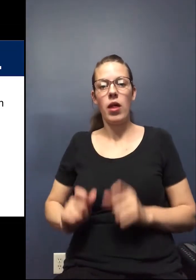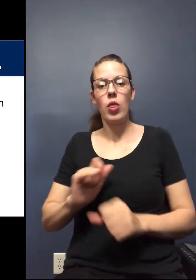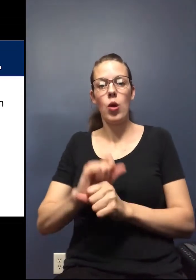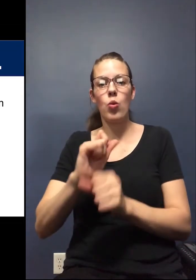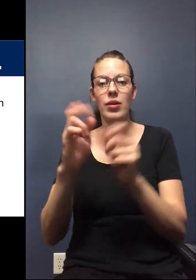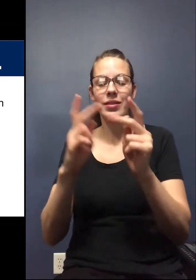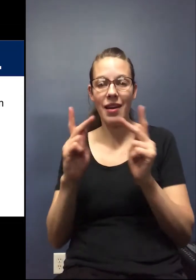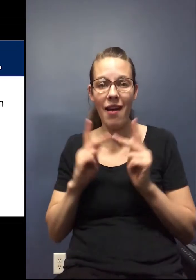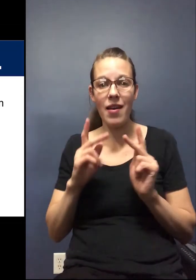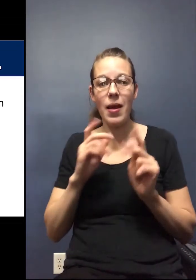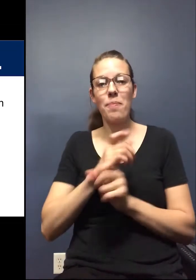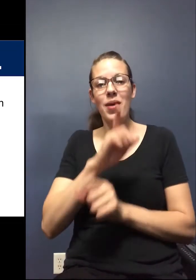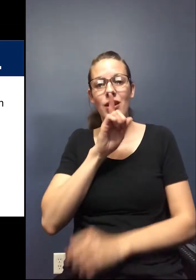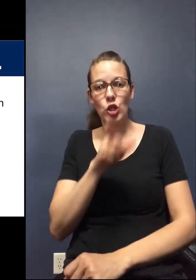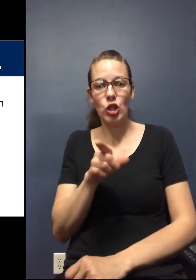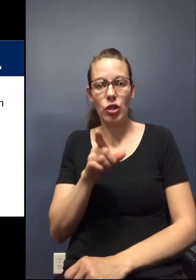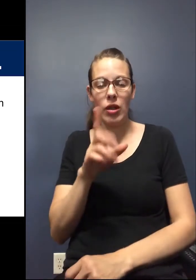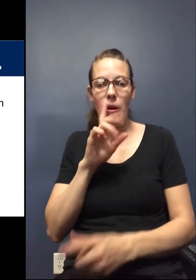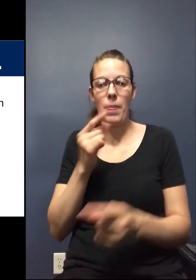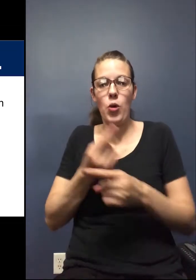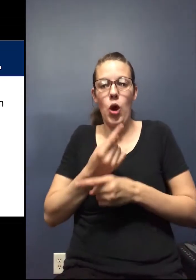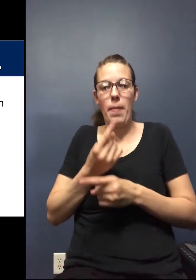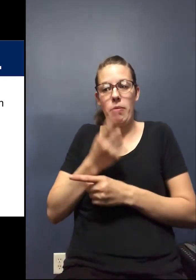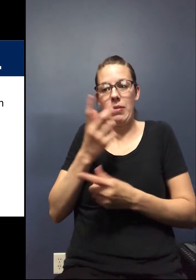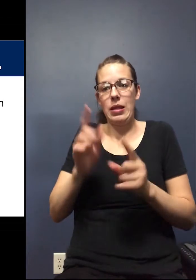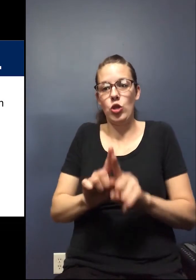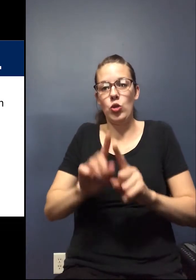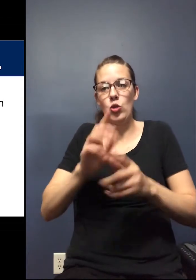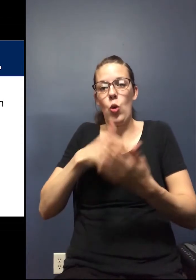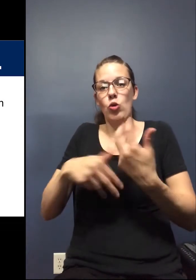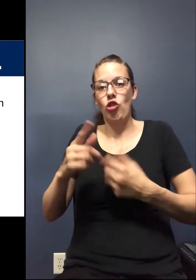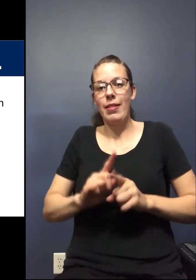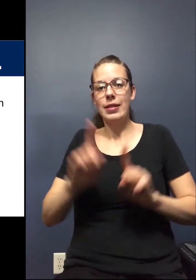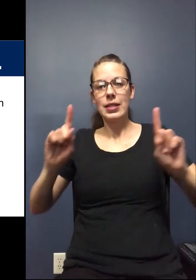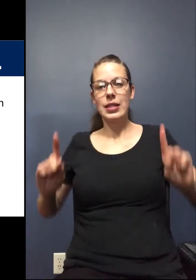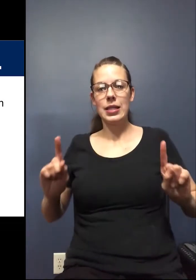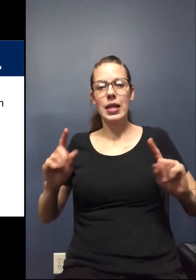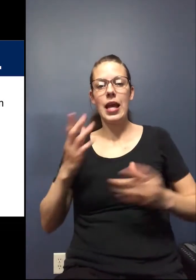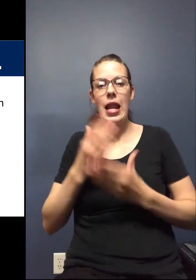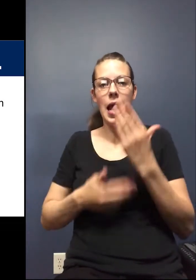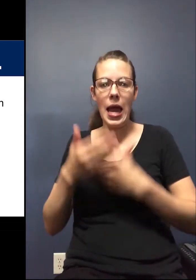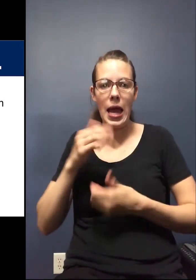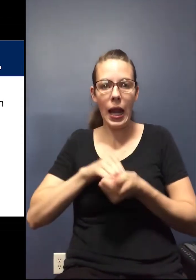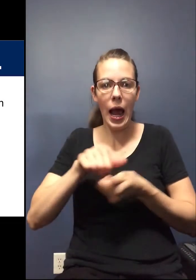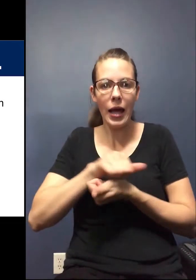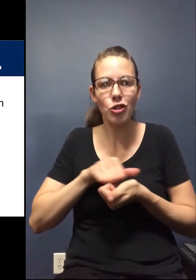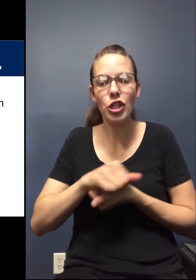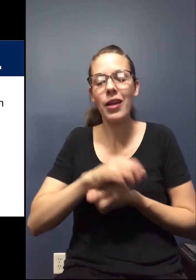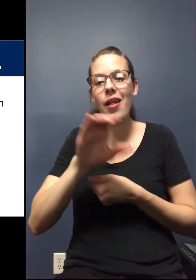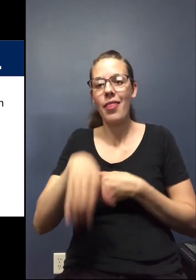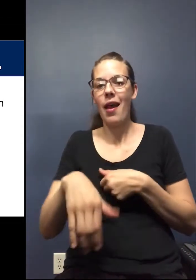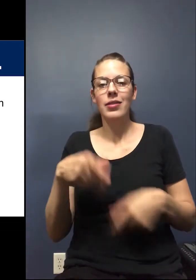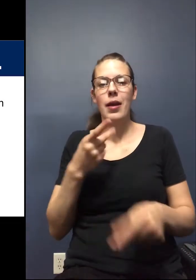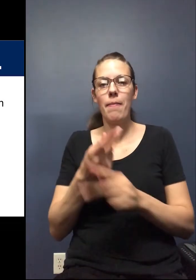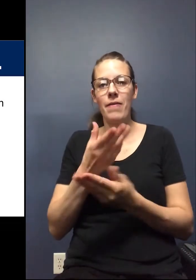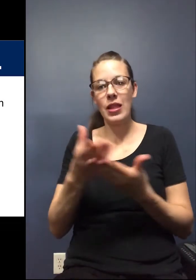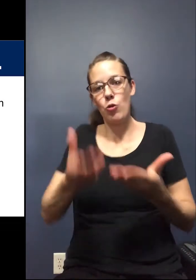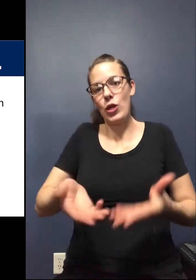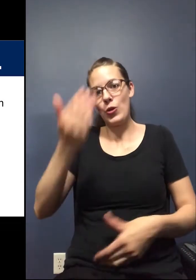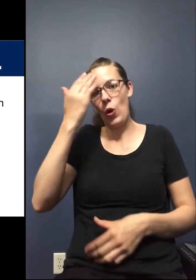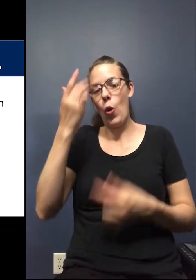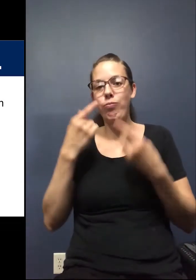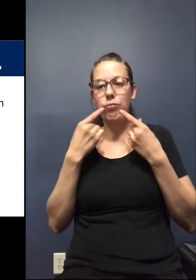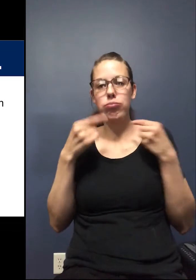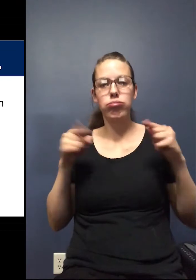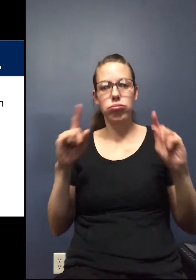site and making sure that, you know, they are properly social distancing and hand hygiene and all of those are into effect that we know are